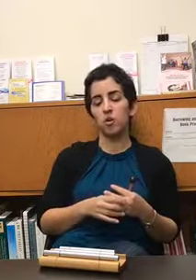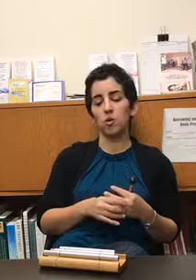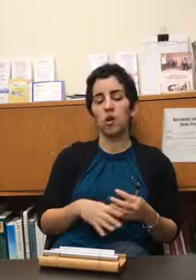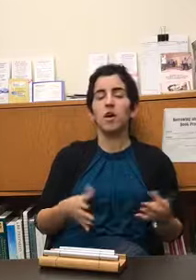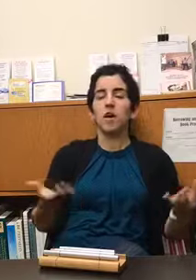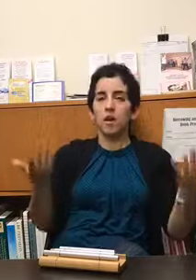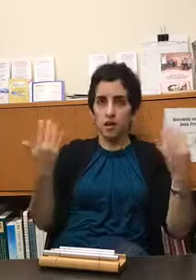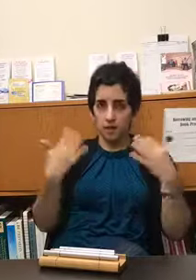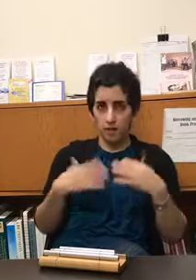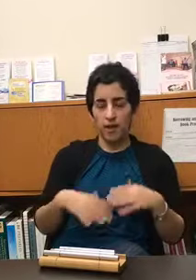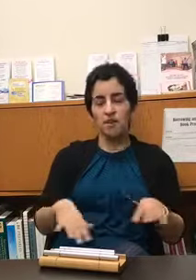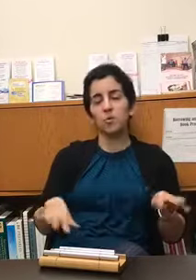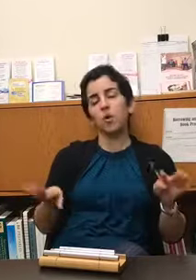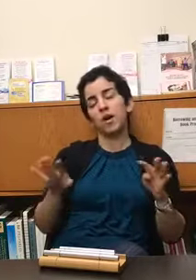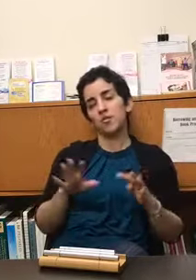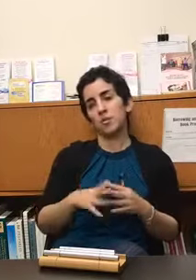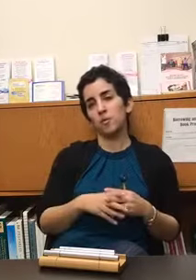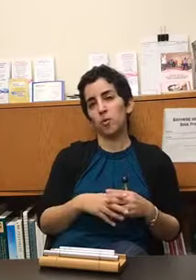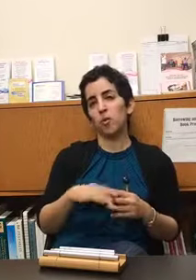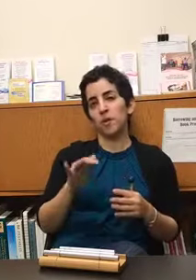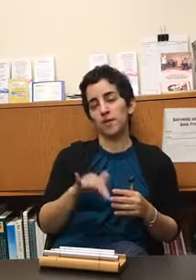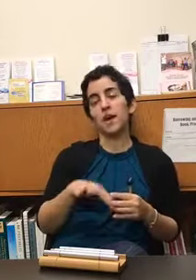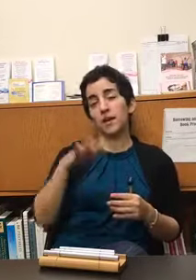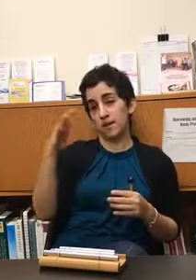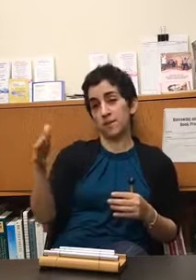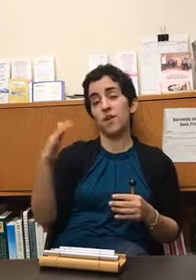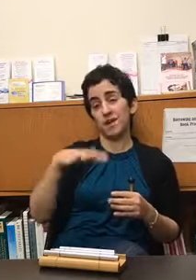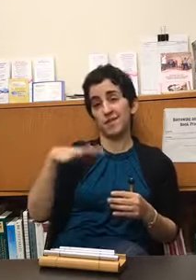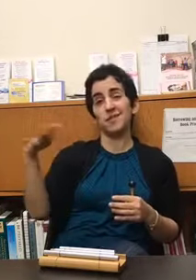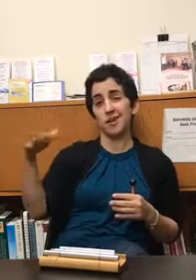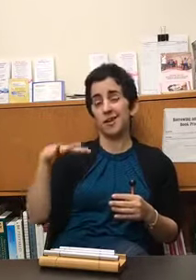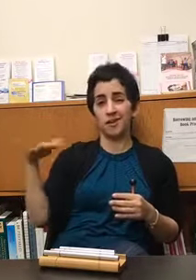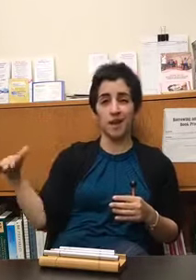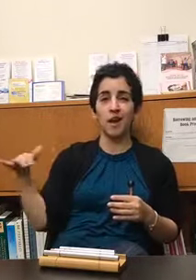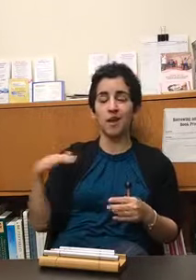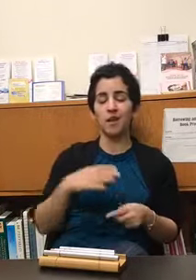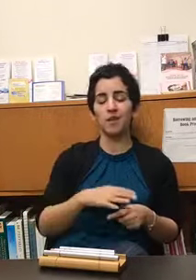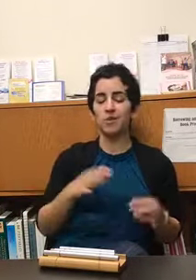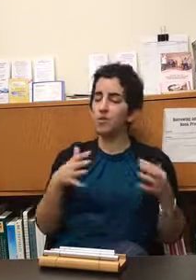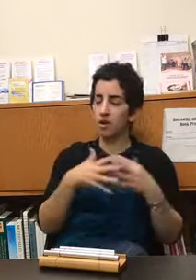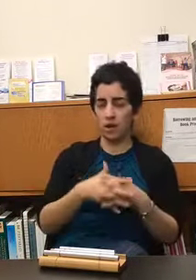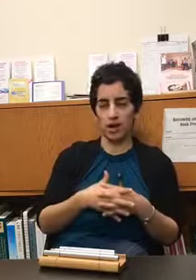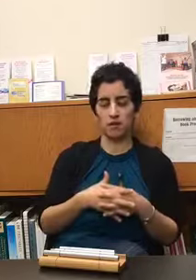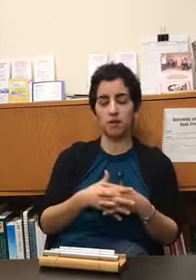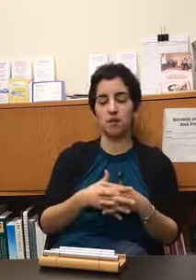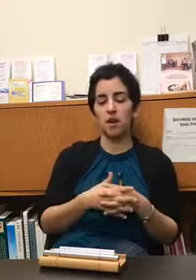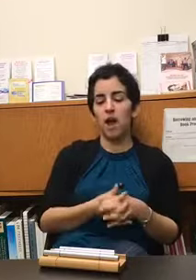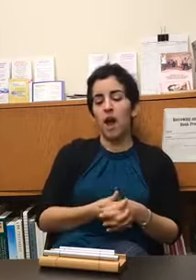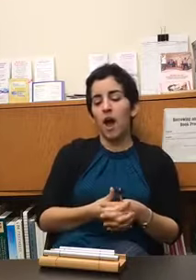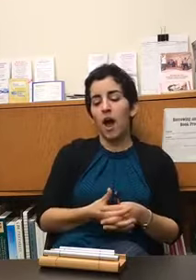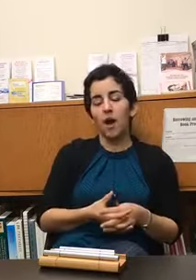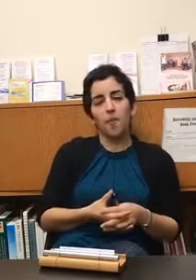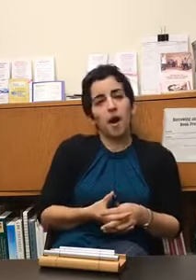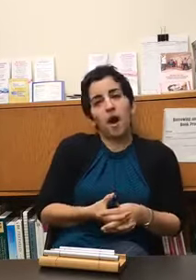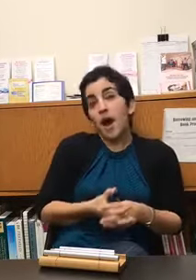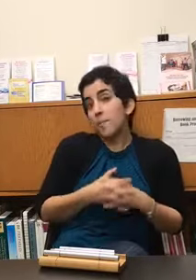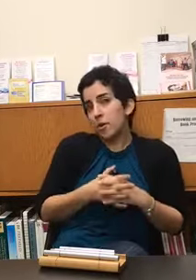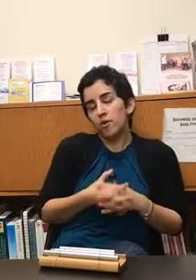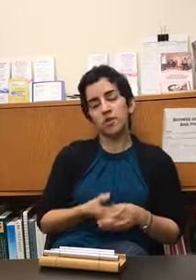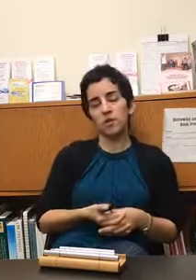that does require some deeper work and that has fed into their anxiety and so it's all connected um i personally